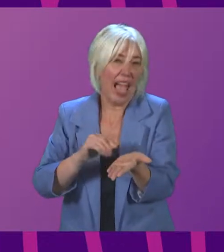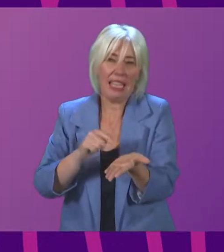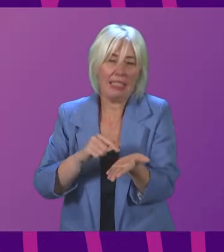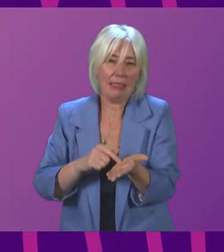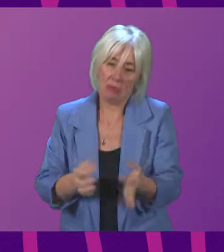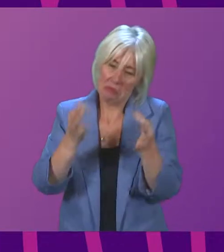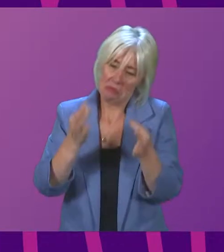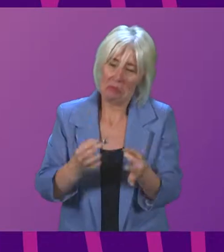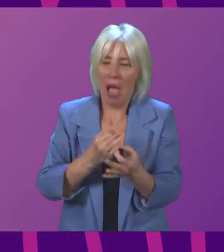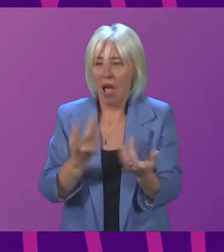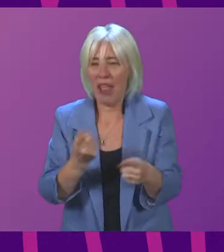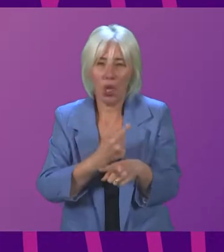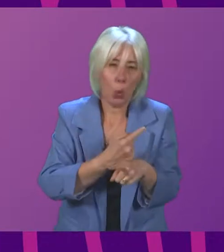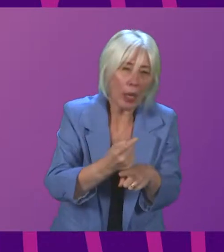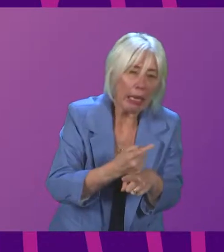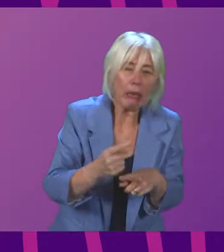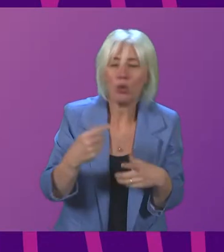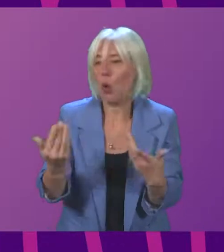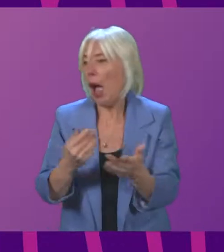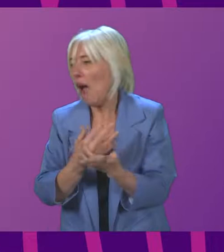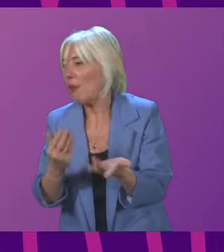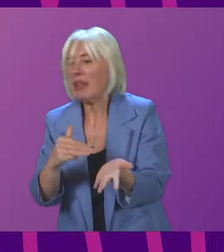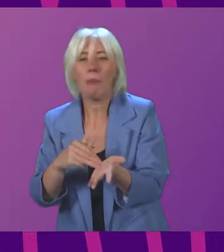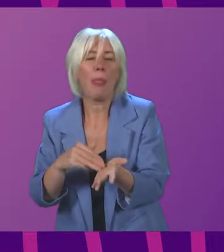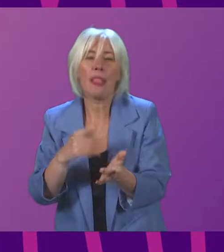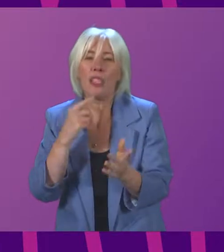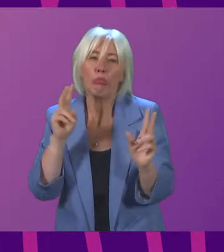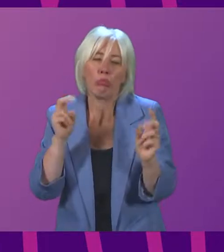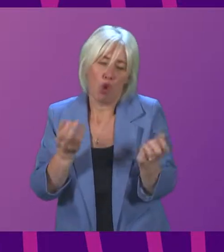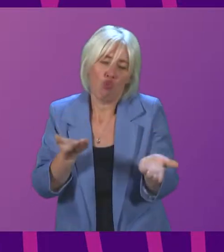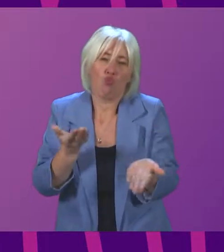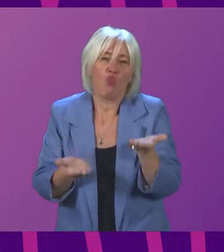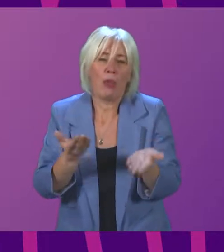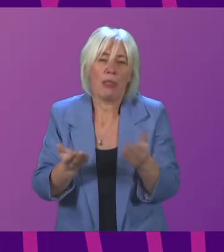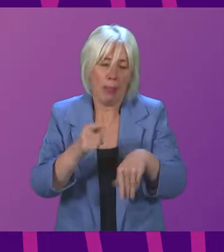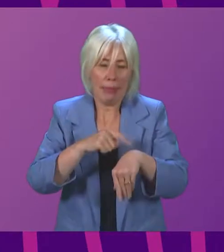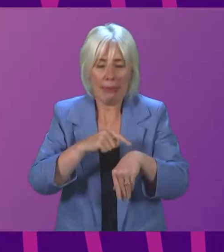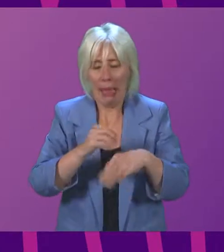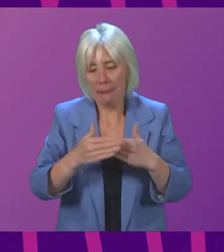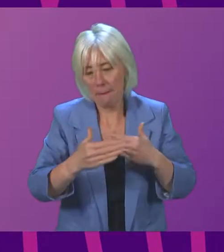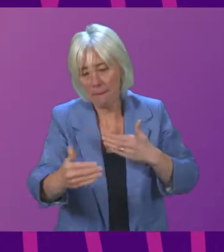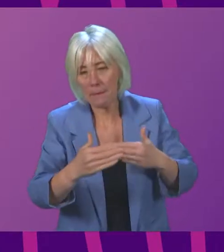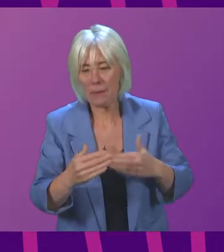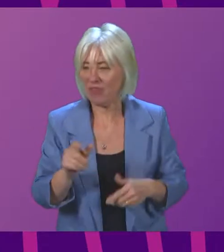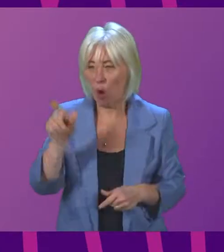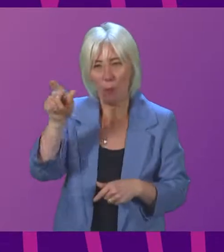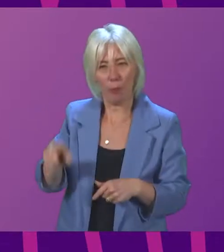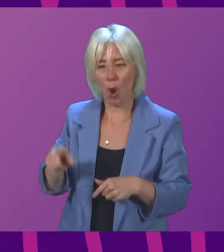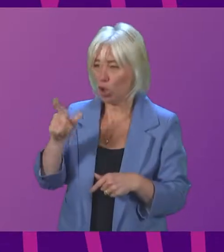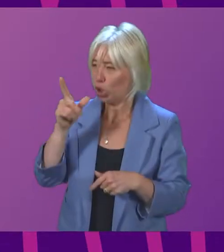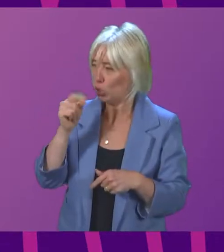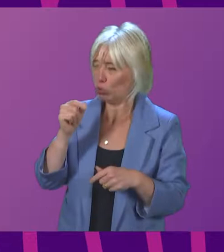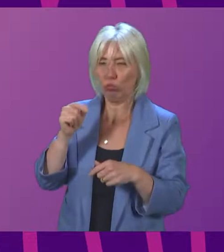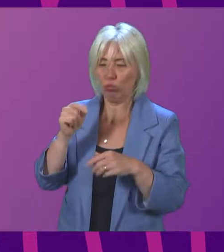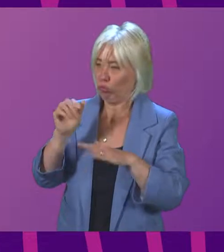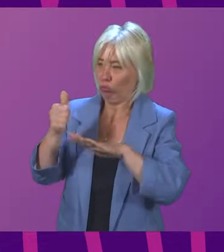certain number of weeks or a certain number of months. It just means a reasonable period of time for someone to get the system